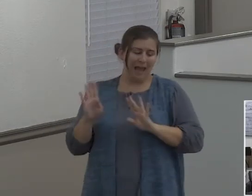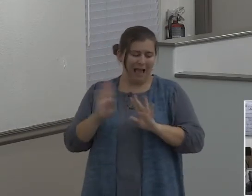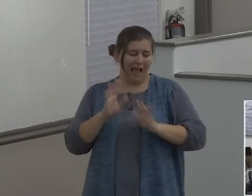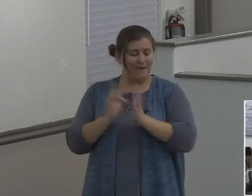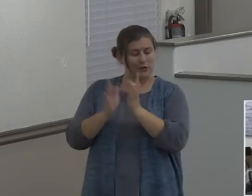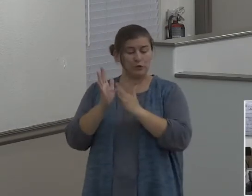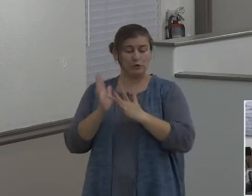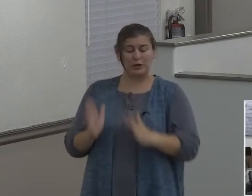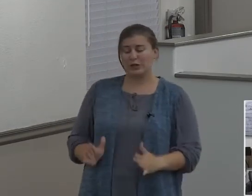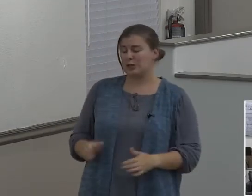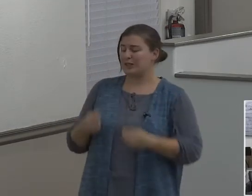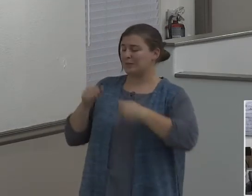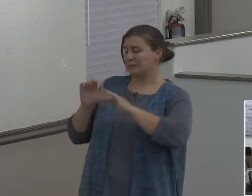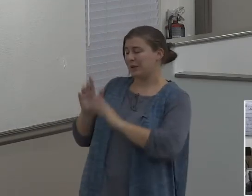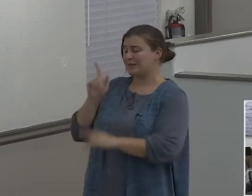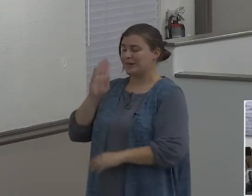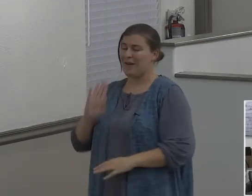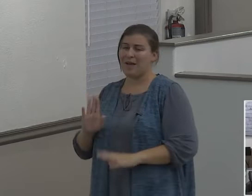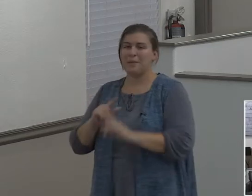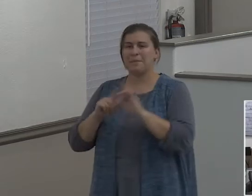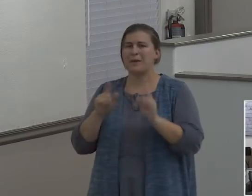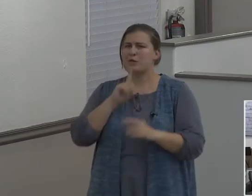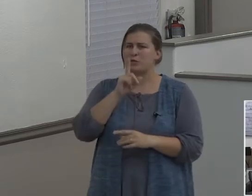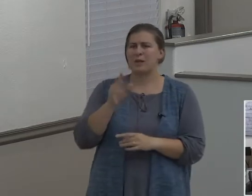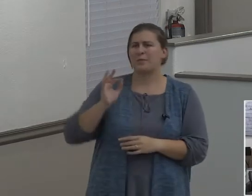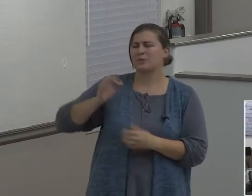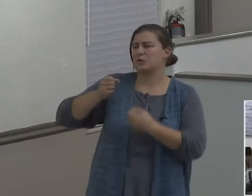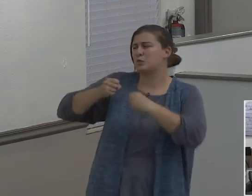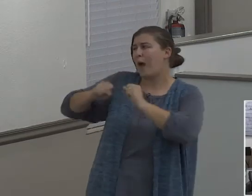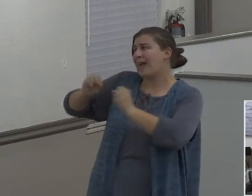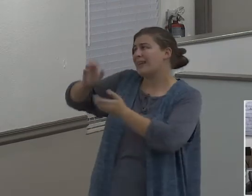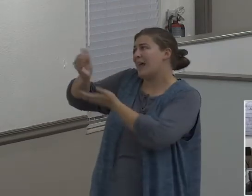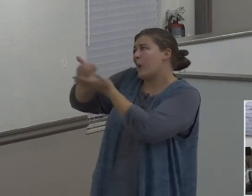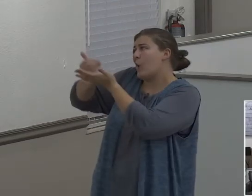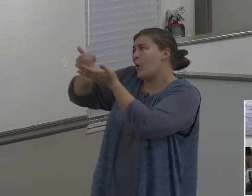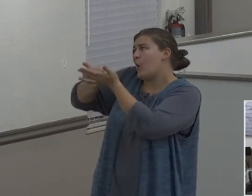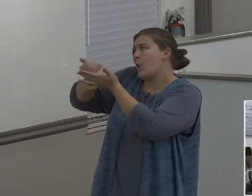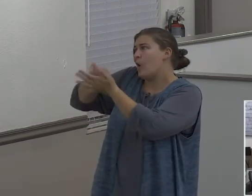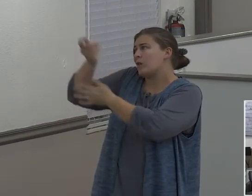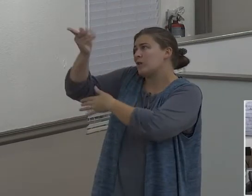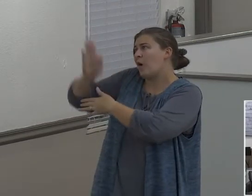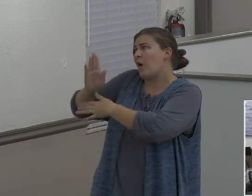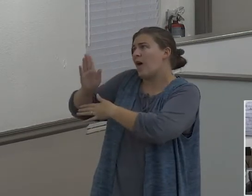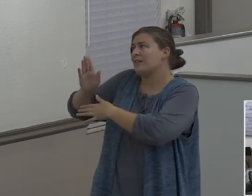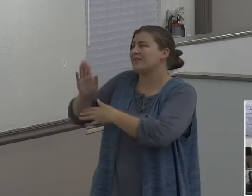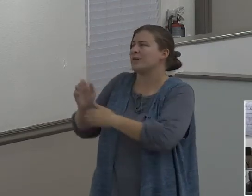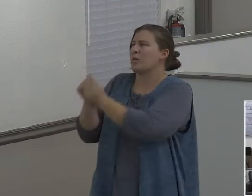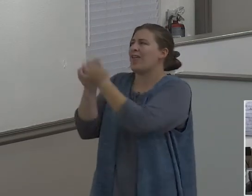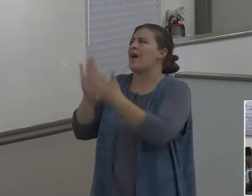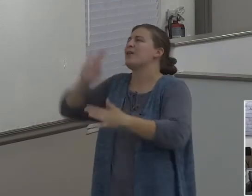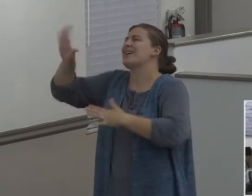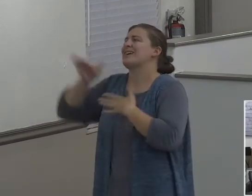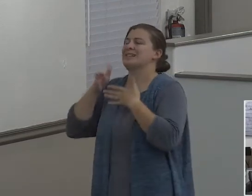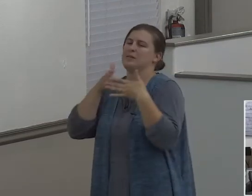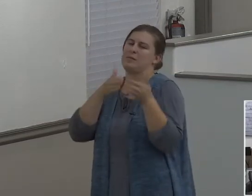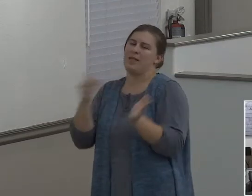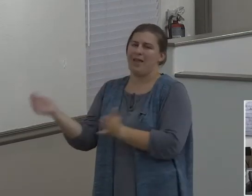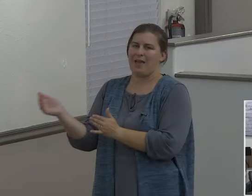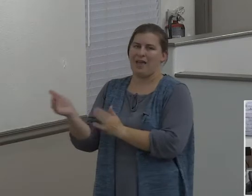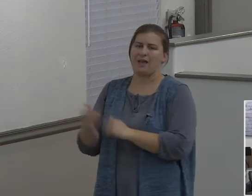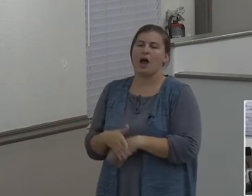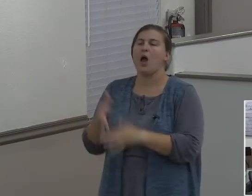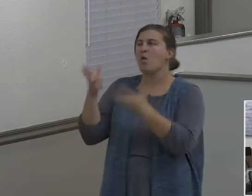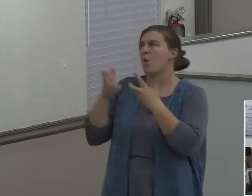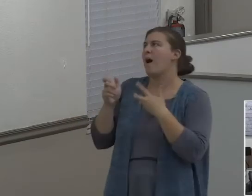but really I'm trying to game God. I'm trying to circumvent God. I want the image, I want the appearance